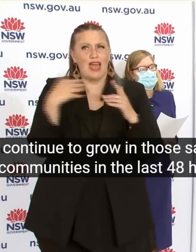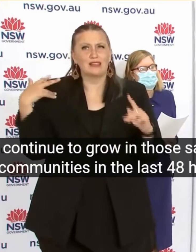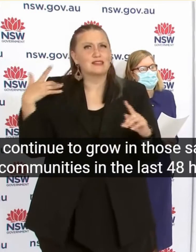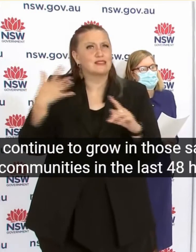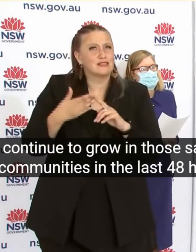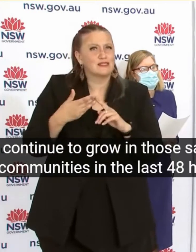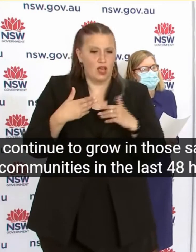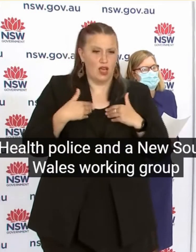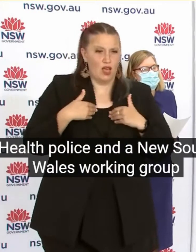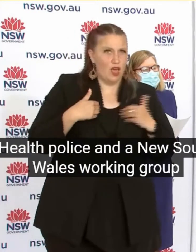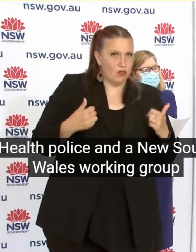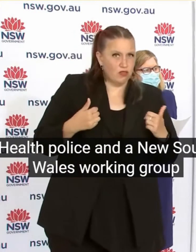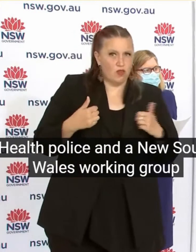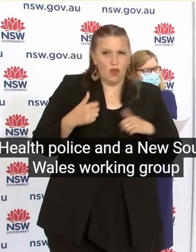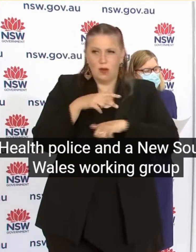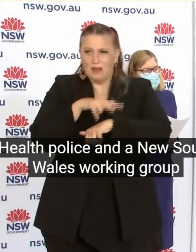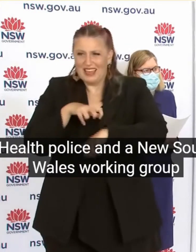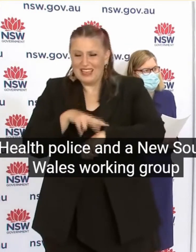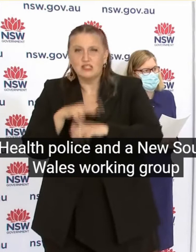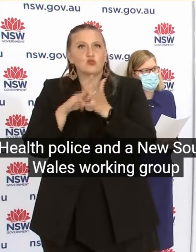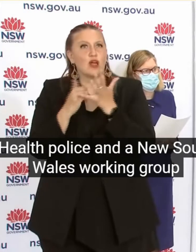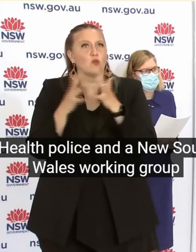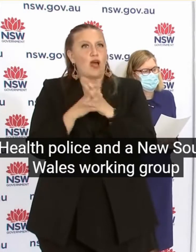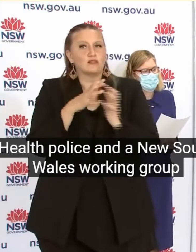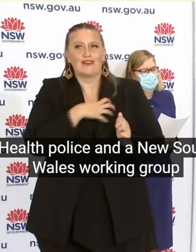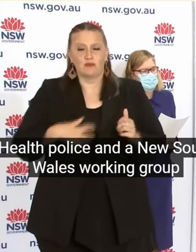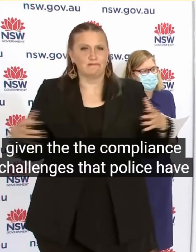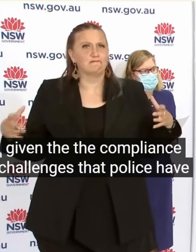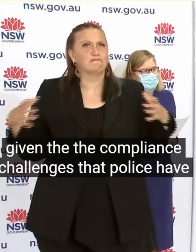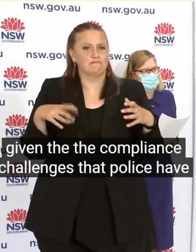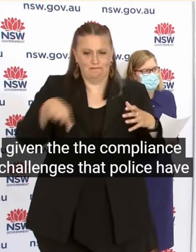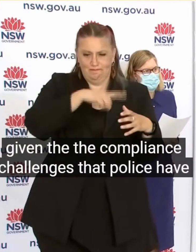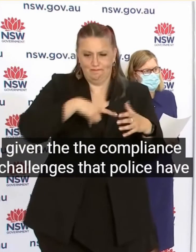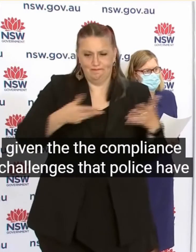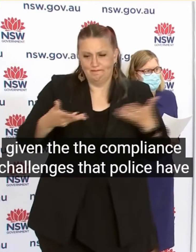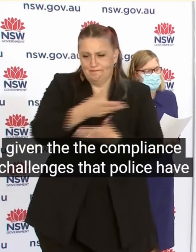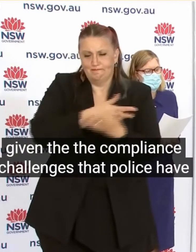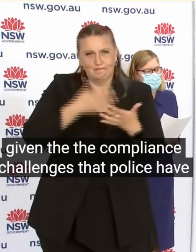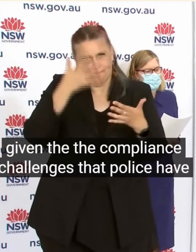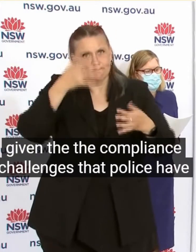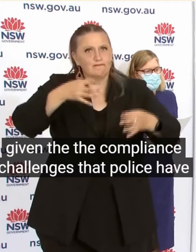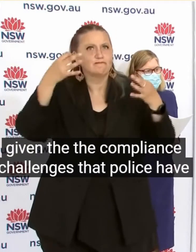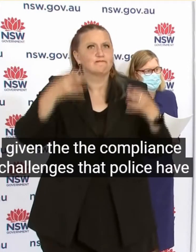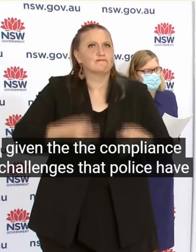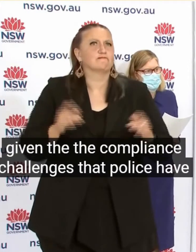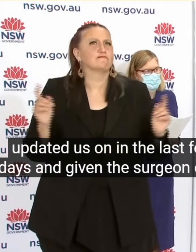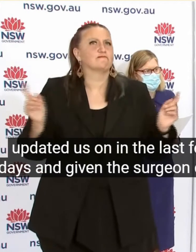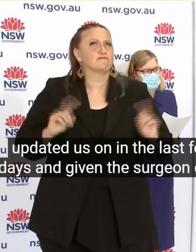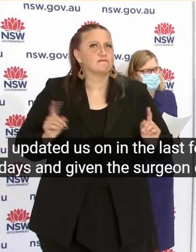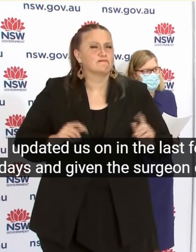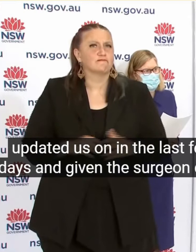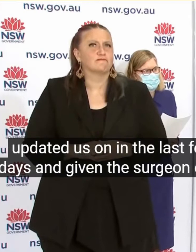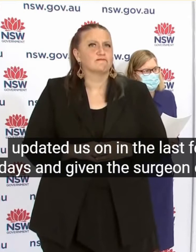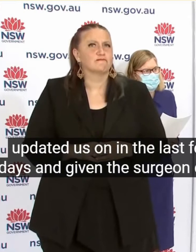group Given the compliance challenges that police have updated us on In the last few days And given